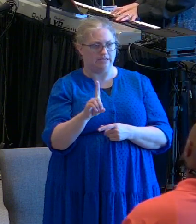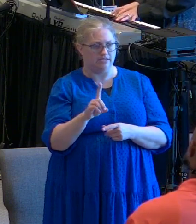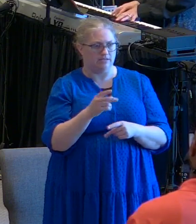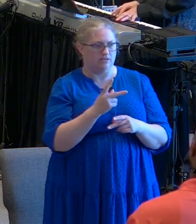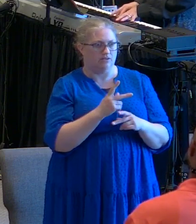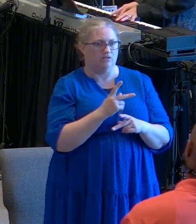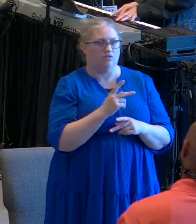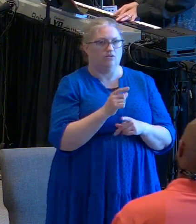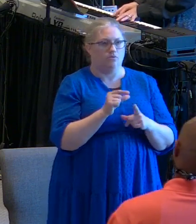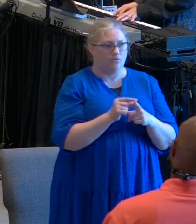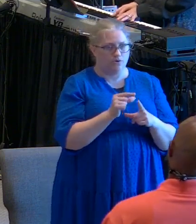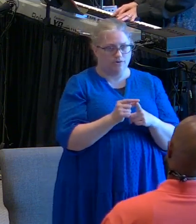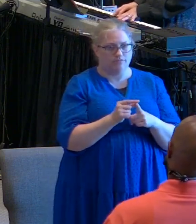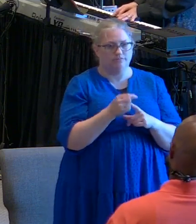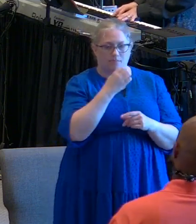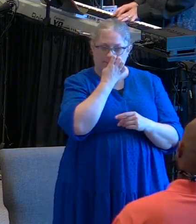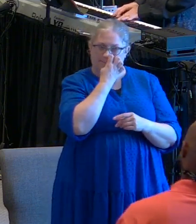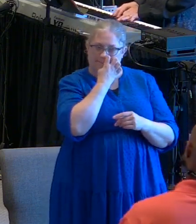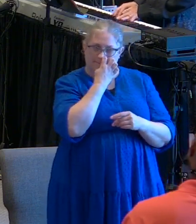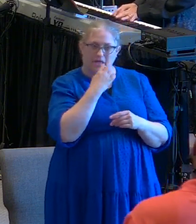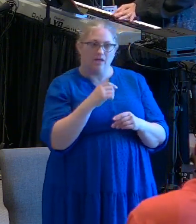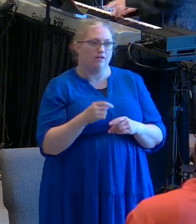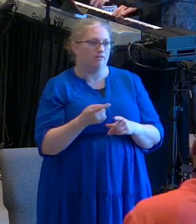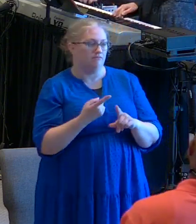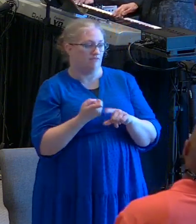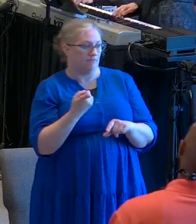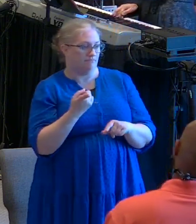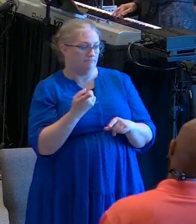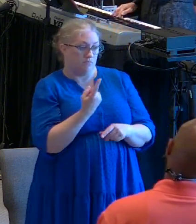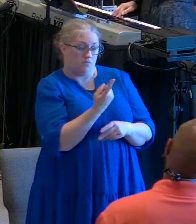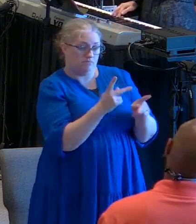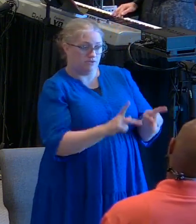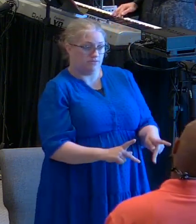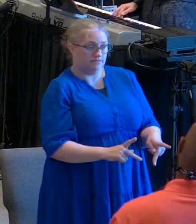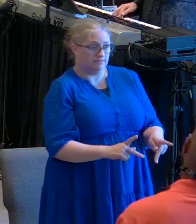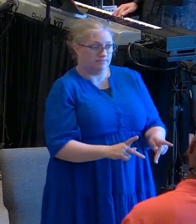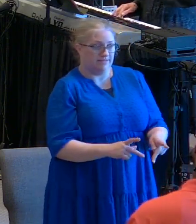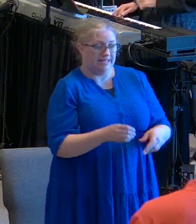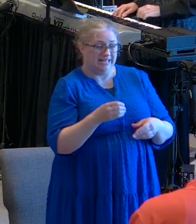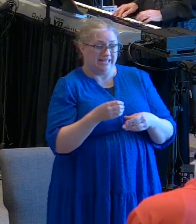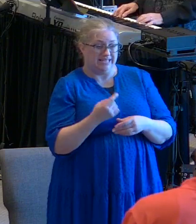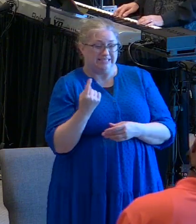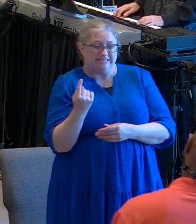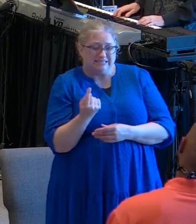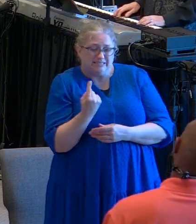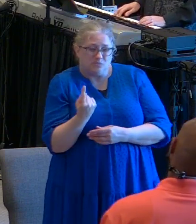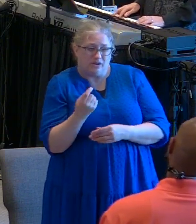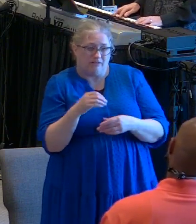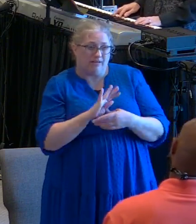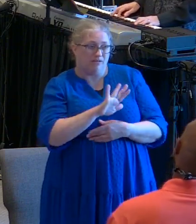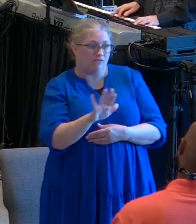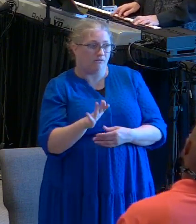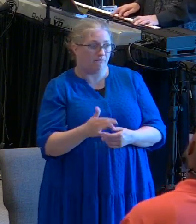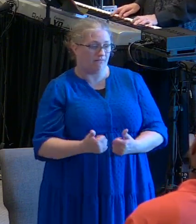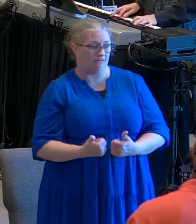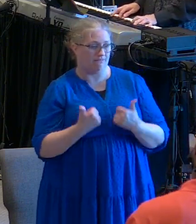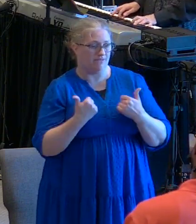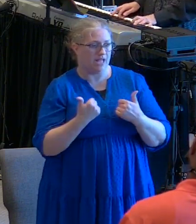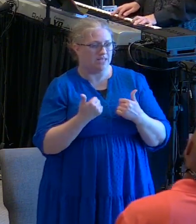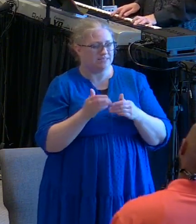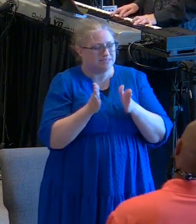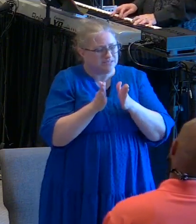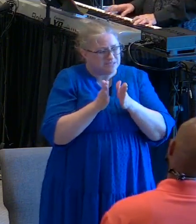que alguien te dice somewhere in your life is a small little patch of sensitivity